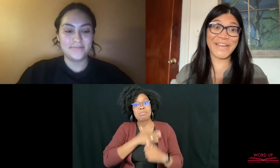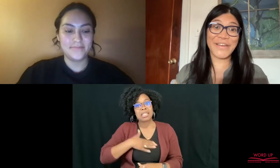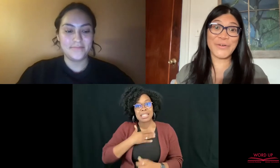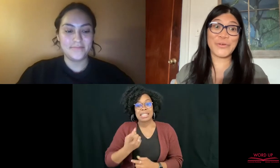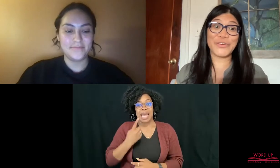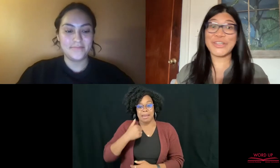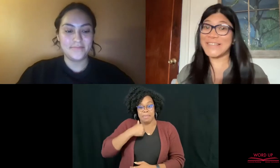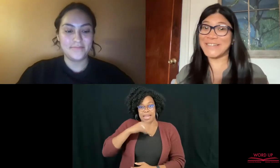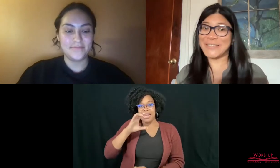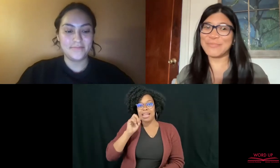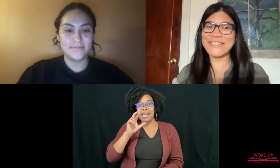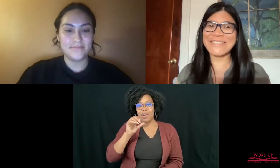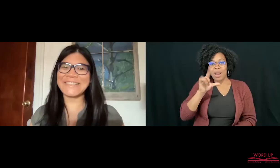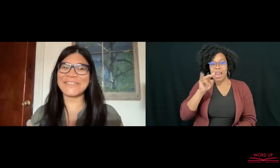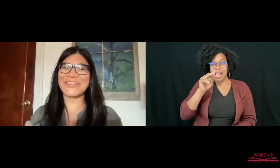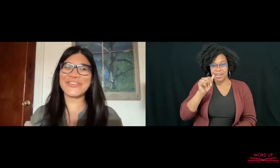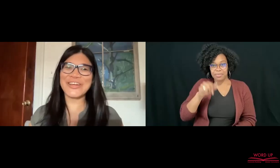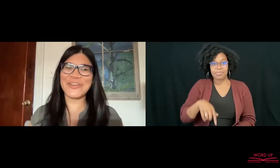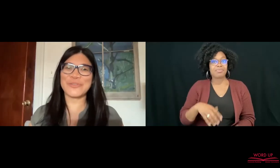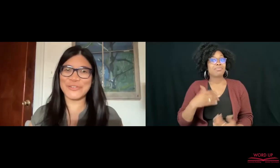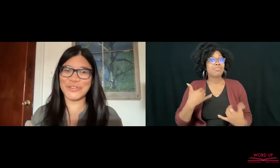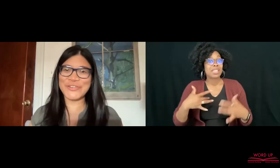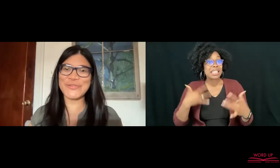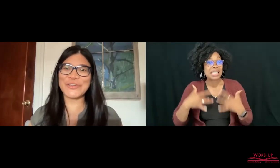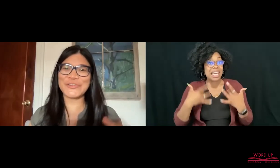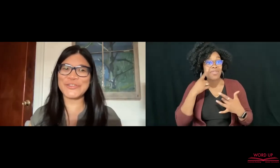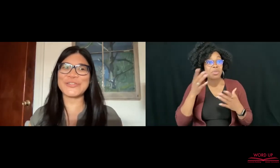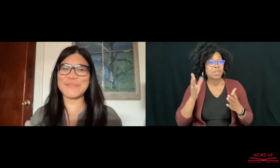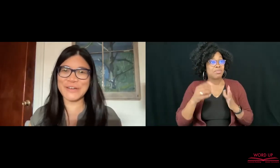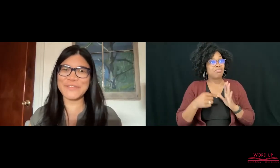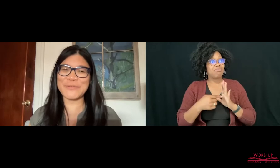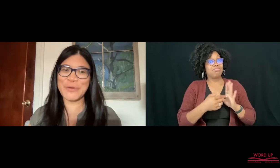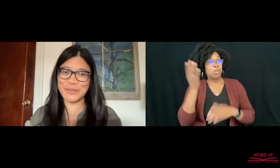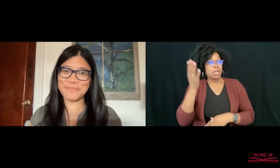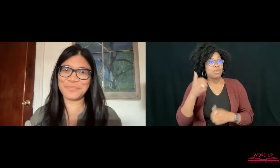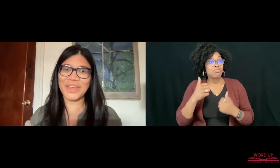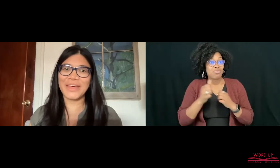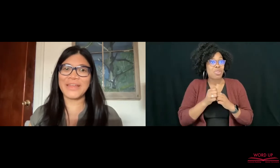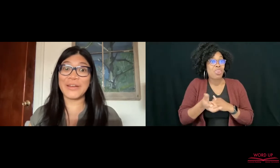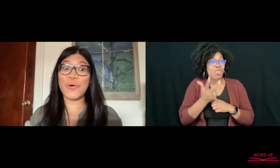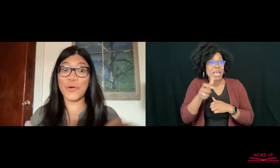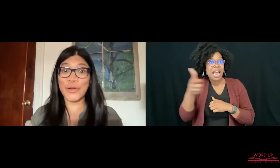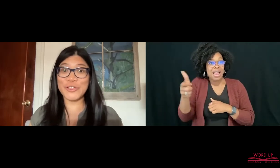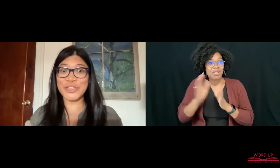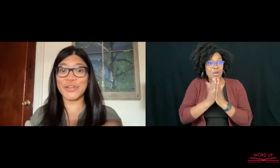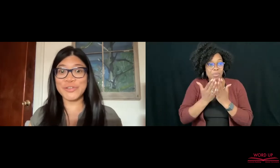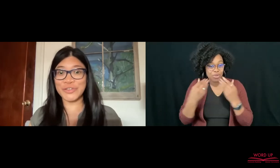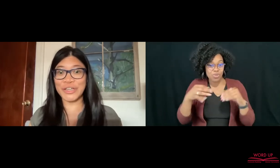We are very excited to be presenting with three other bookstores who will introduce themselves in a moment. Then Cory will share their screen